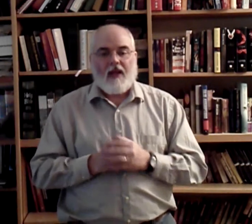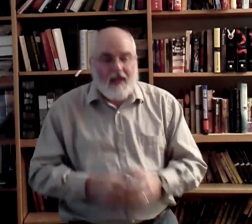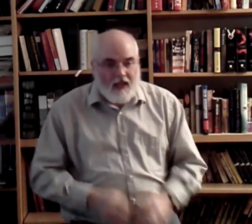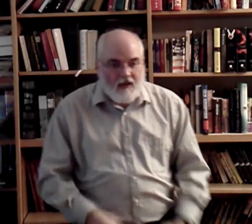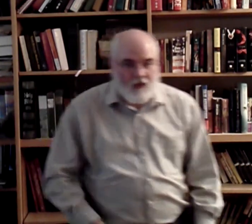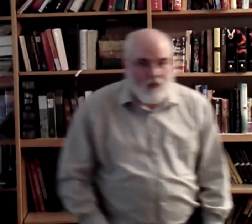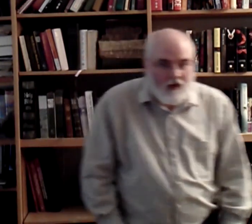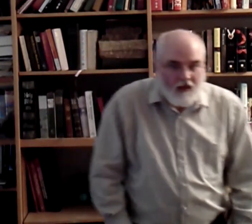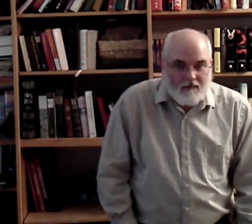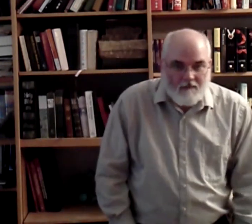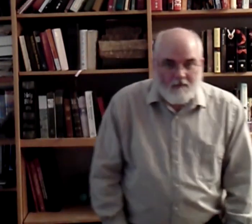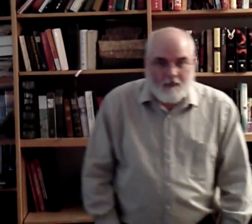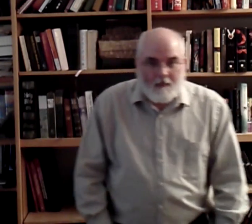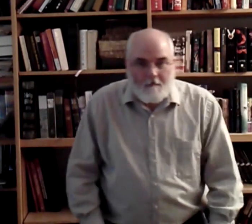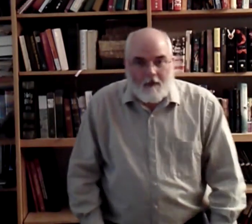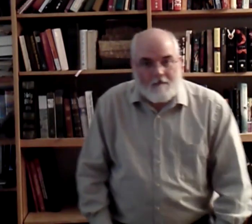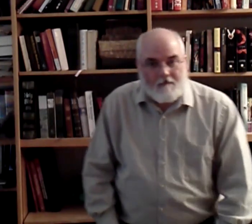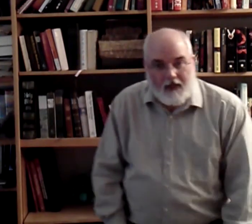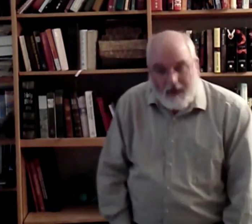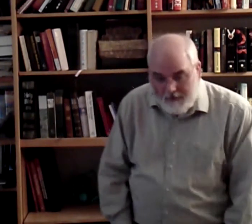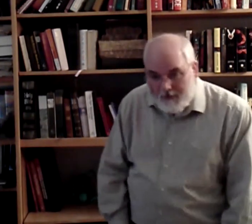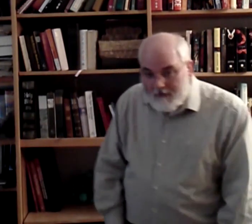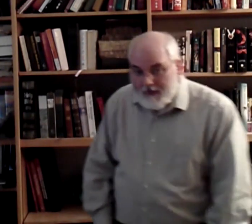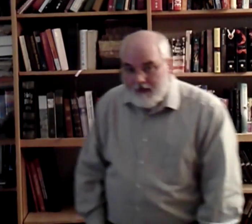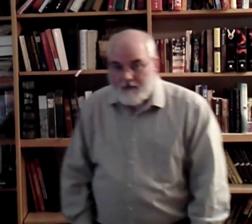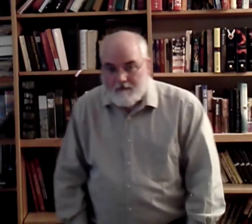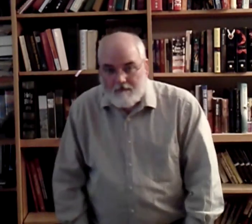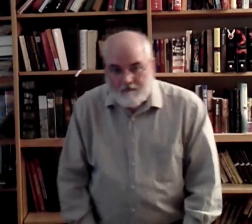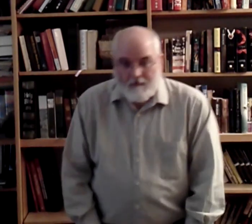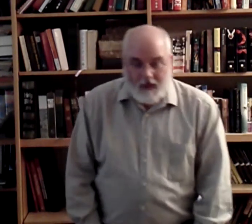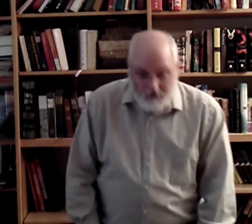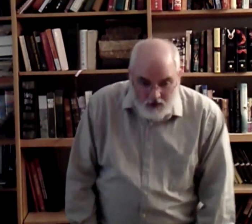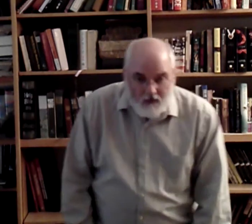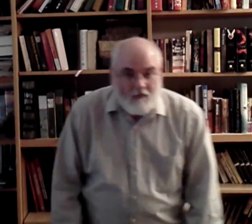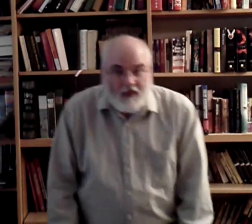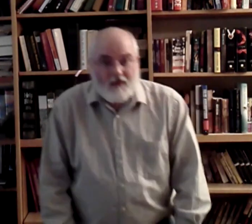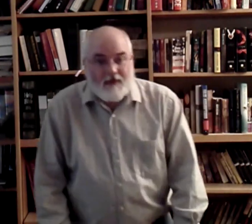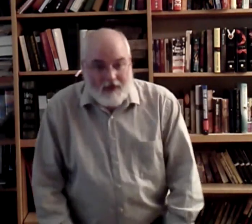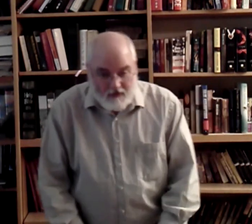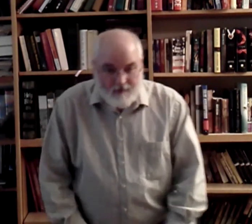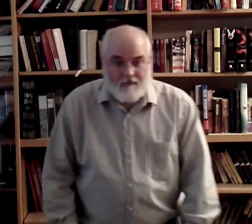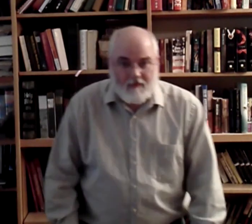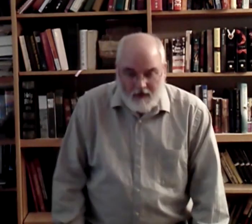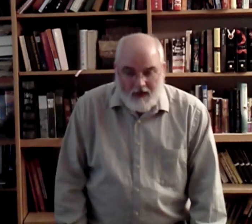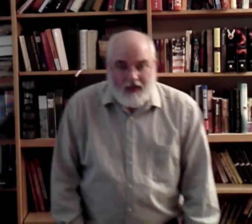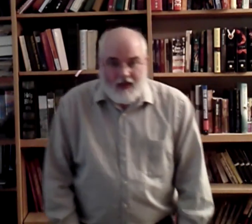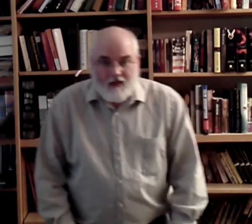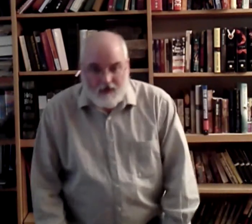If you walk in and you're a little bit scared and you show everybody that you're scared and you're